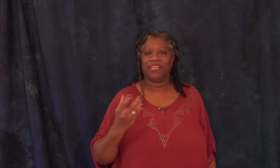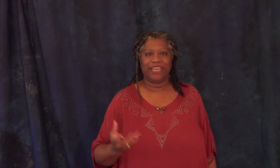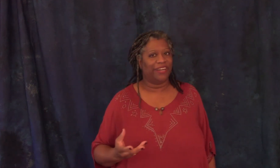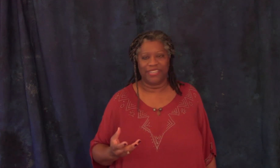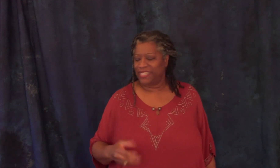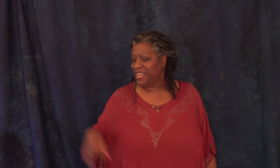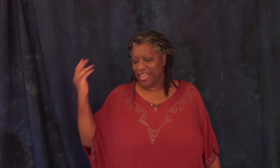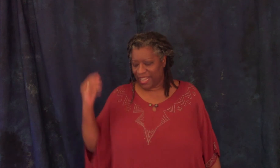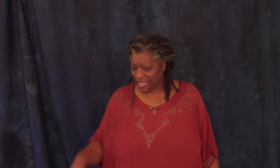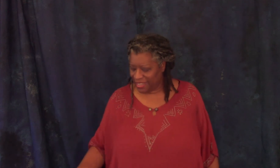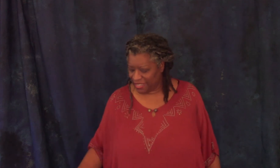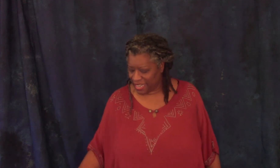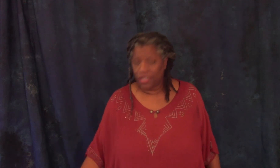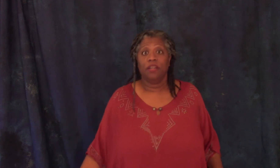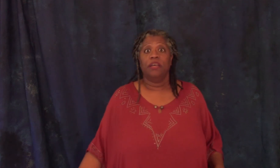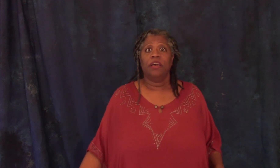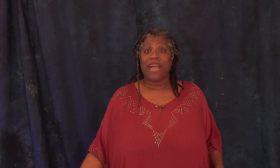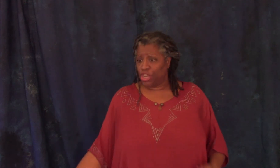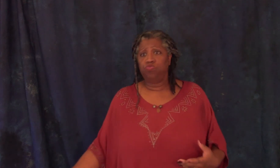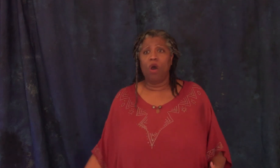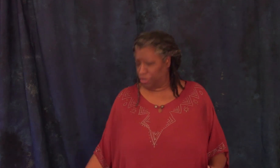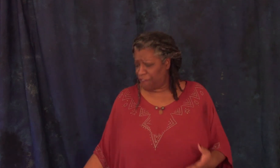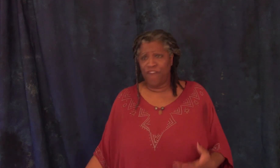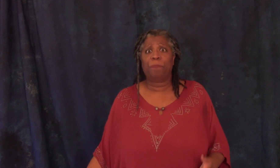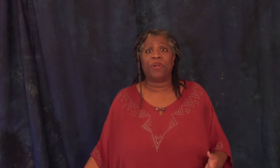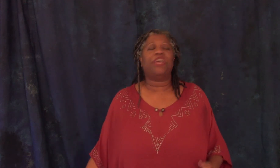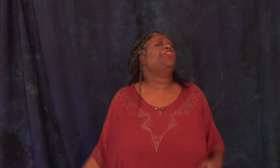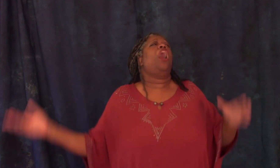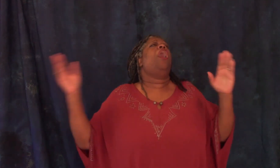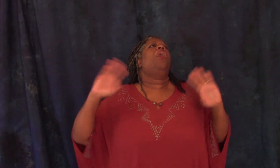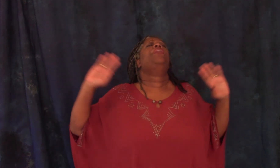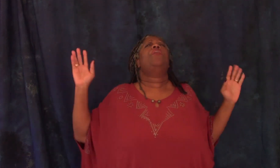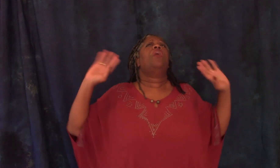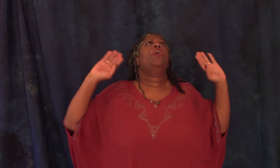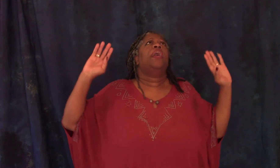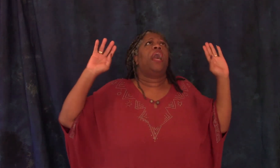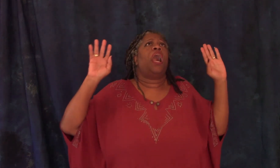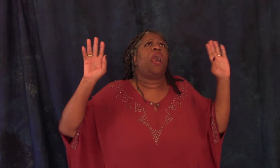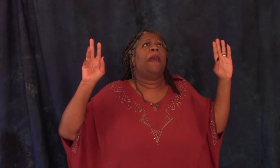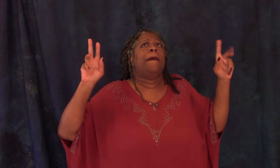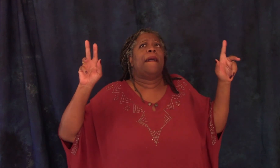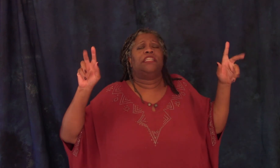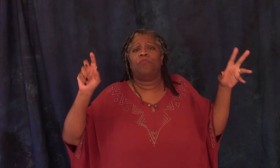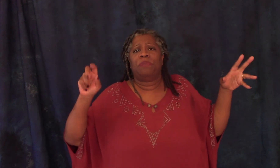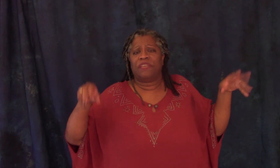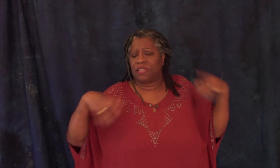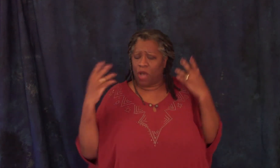careless and the king looked down that's a road there's a footprint there no no no uh someone must have slipped off